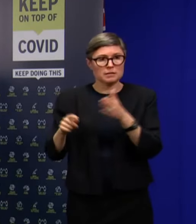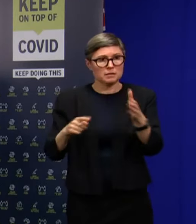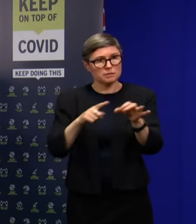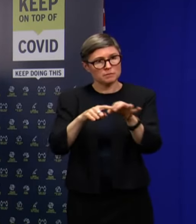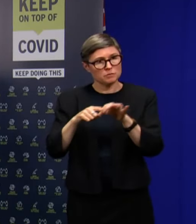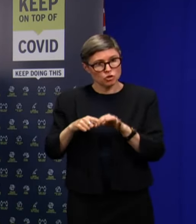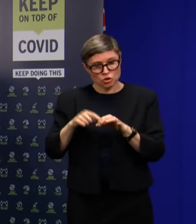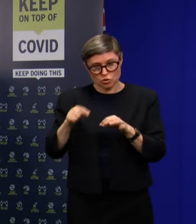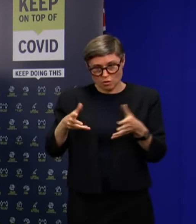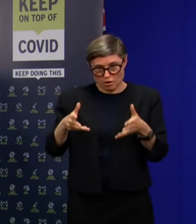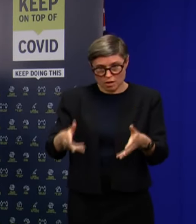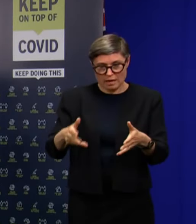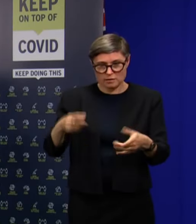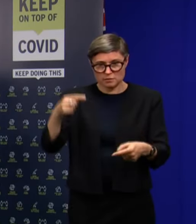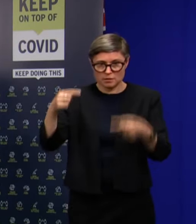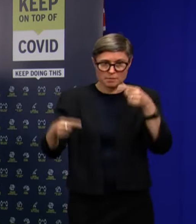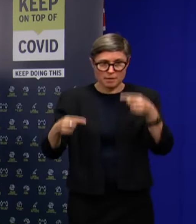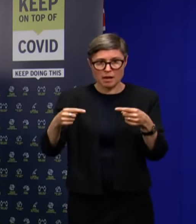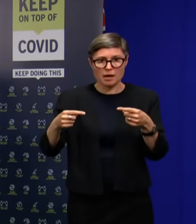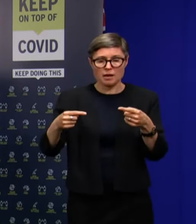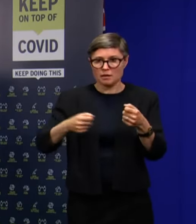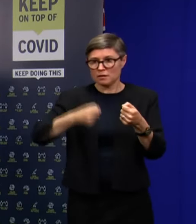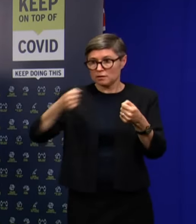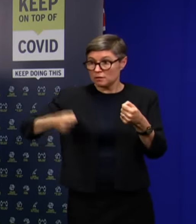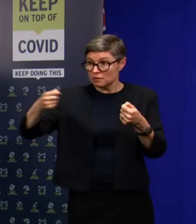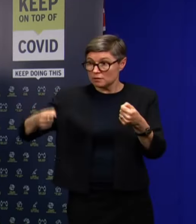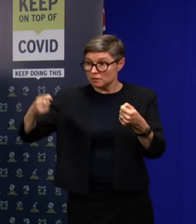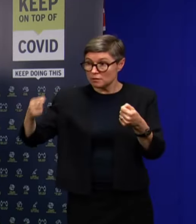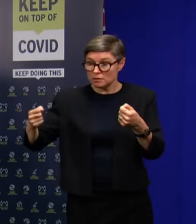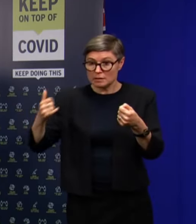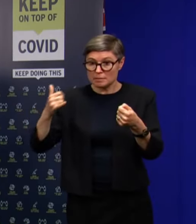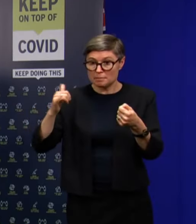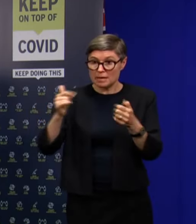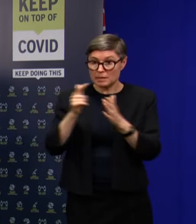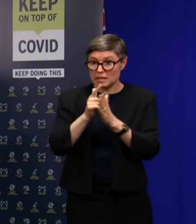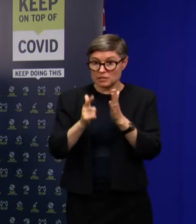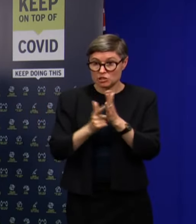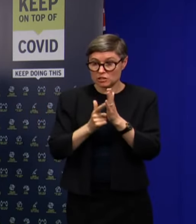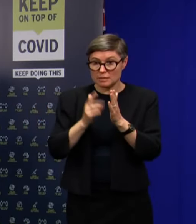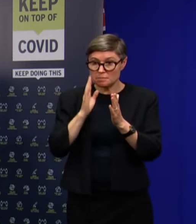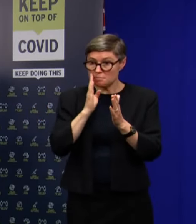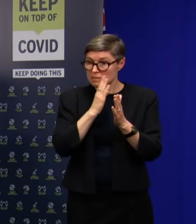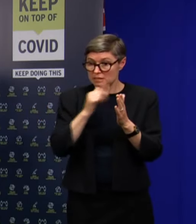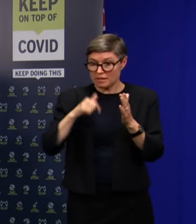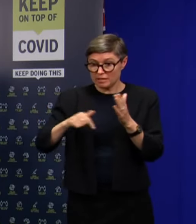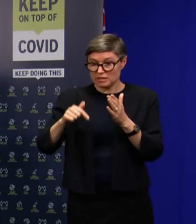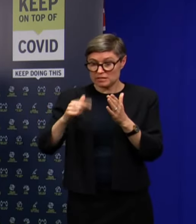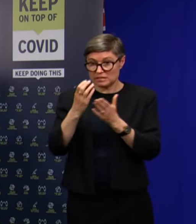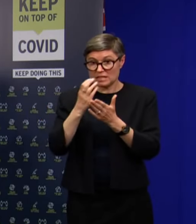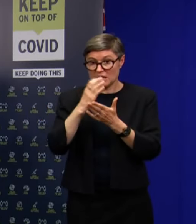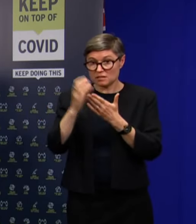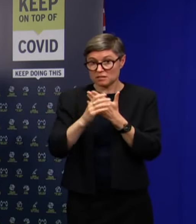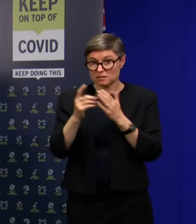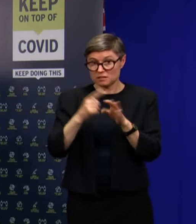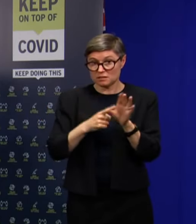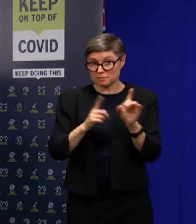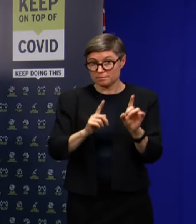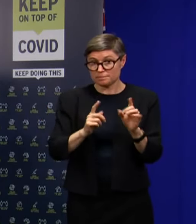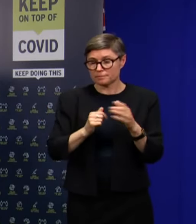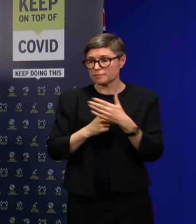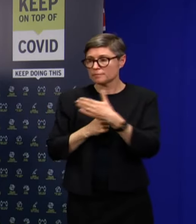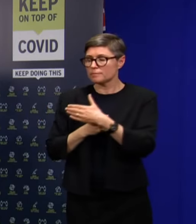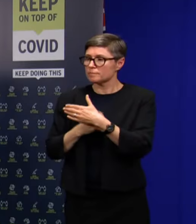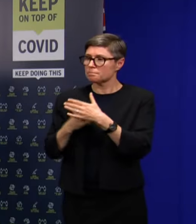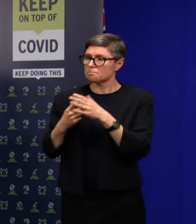to allowing that to play out in full, if that means the legislation may end up not passing this calendar year? Well, terms of, it's,